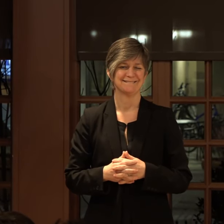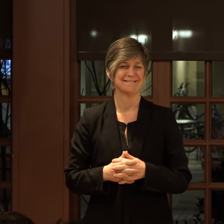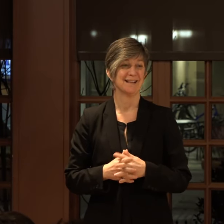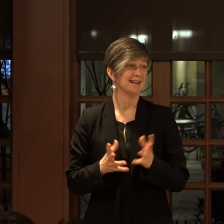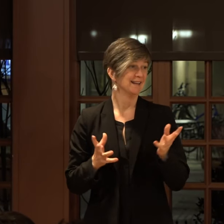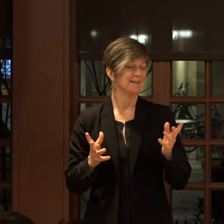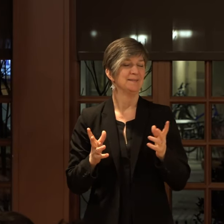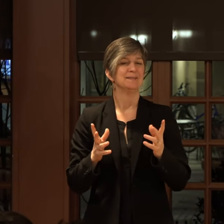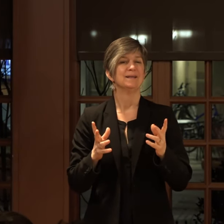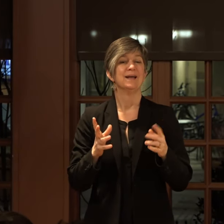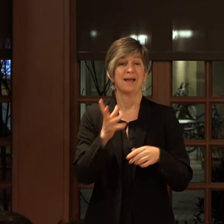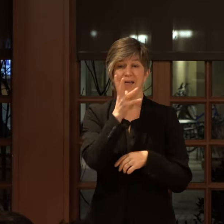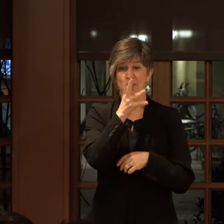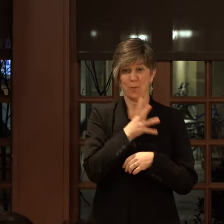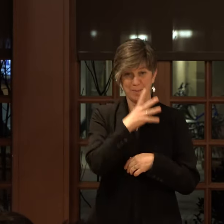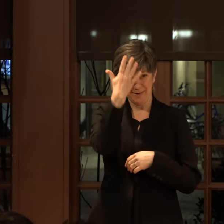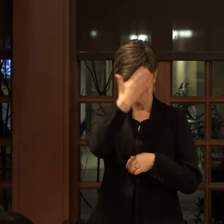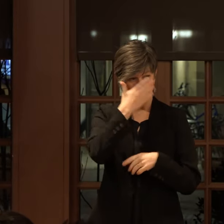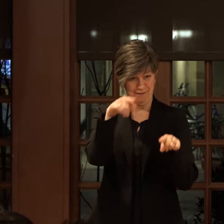When the women in the front agree.